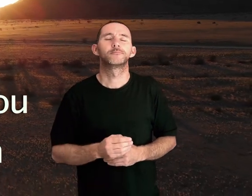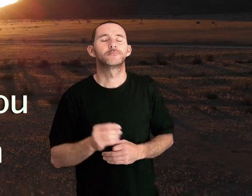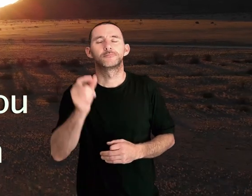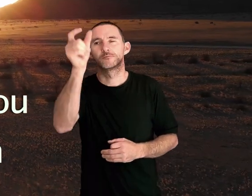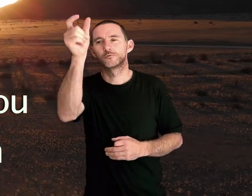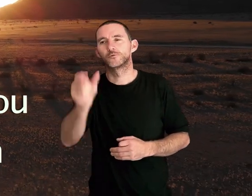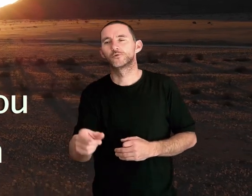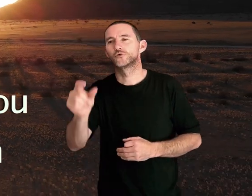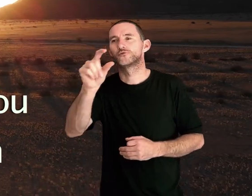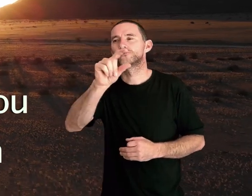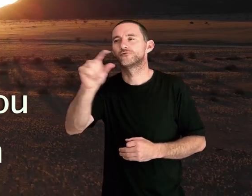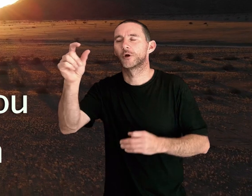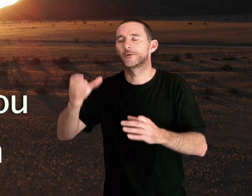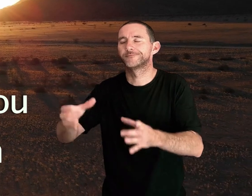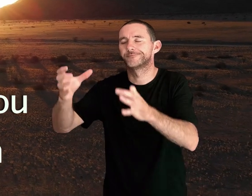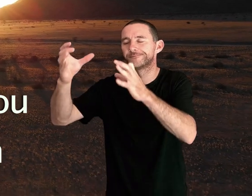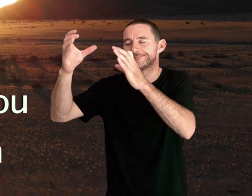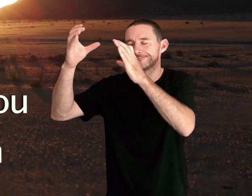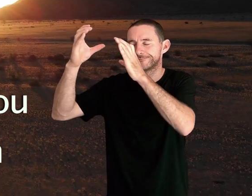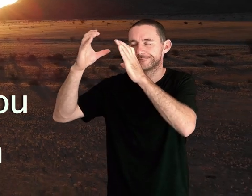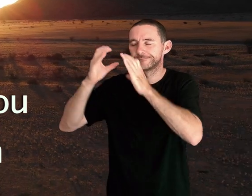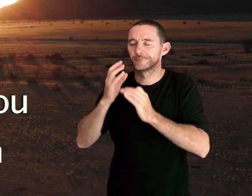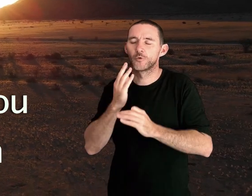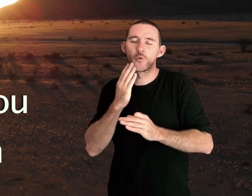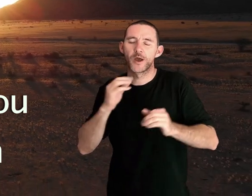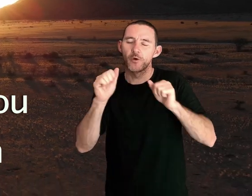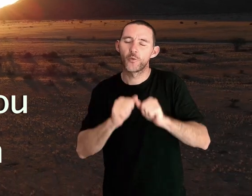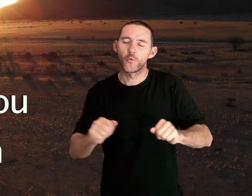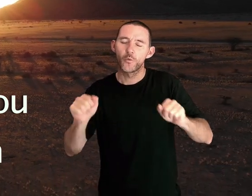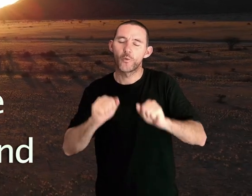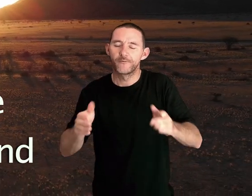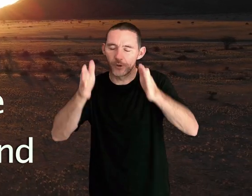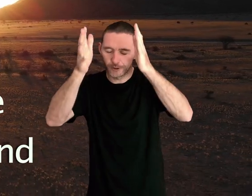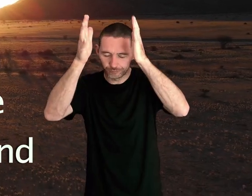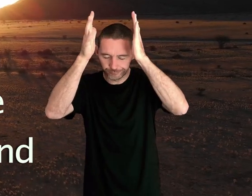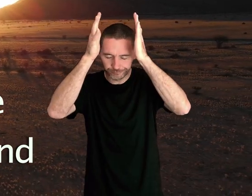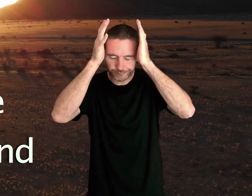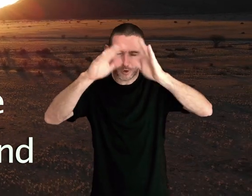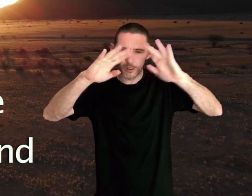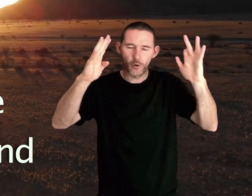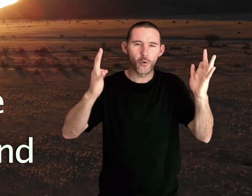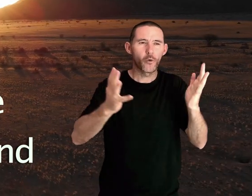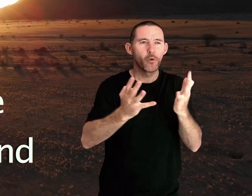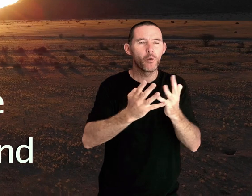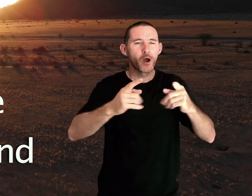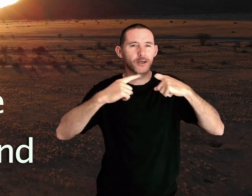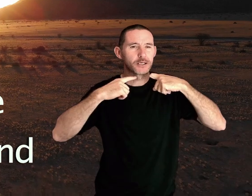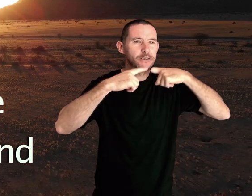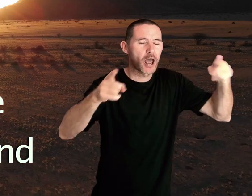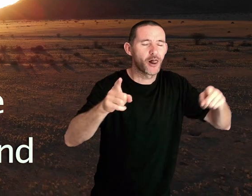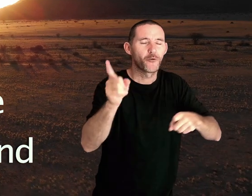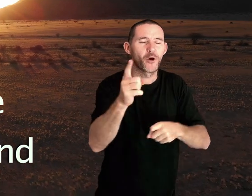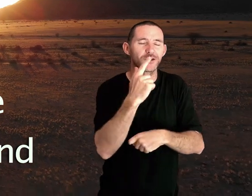Lay your cross as you wait for the crown Tell the world of the